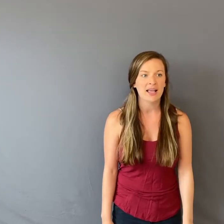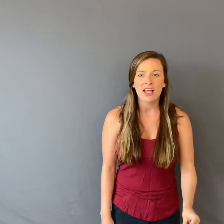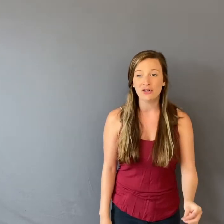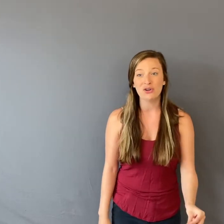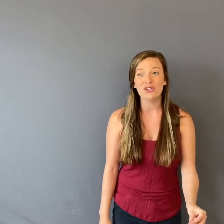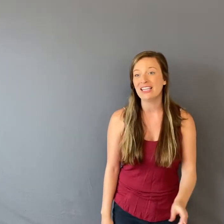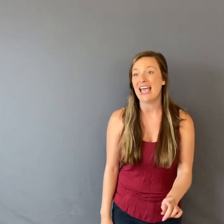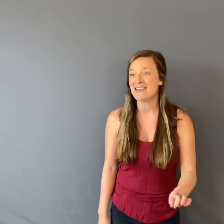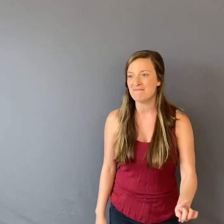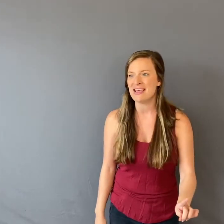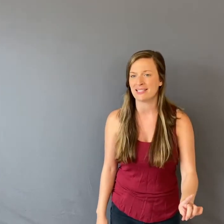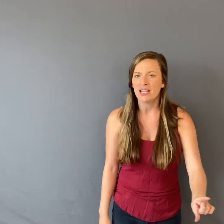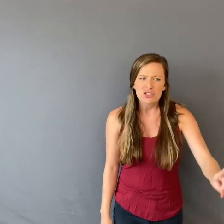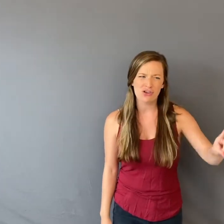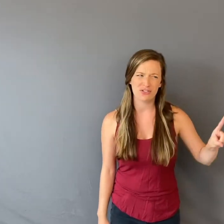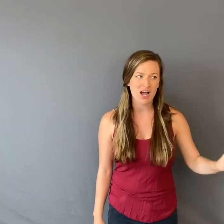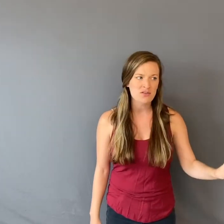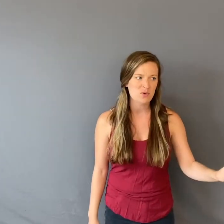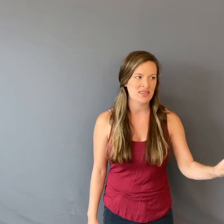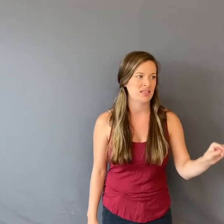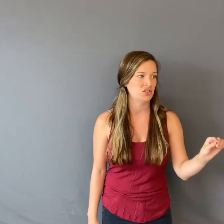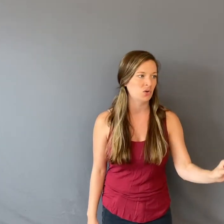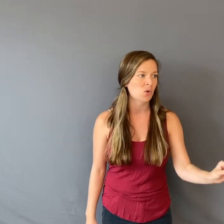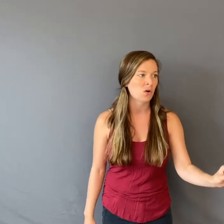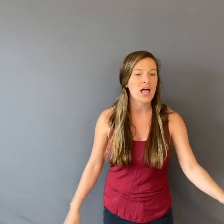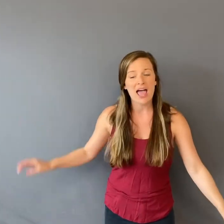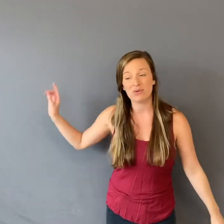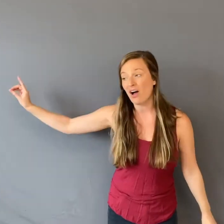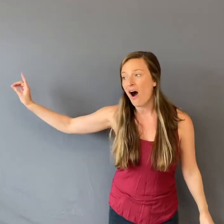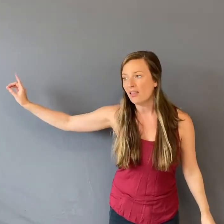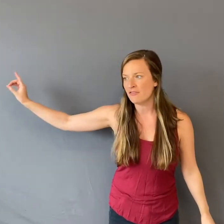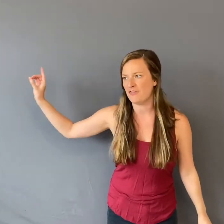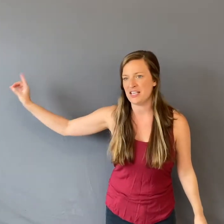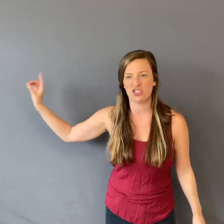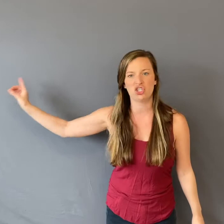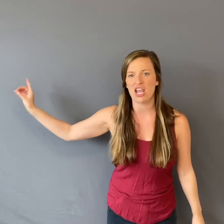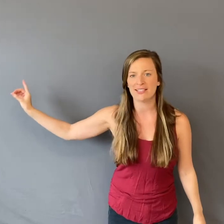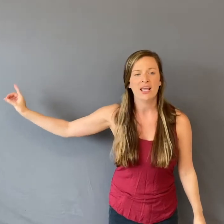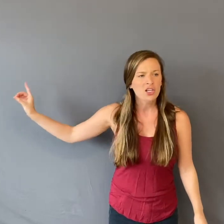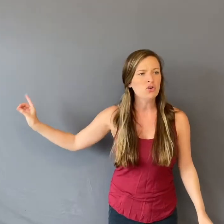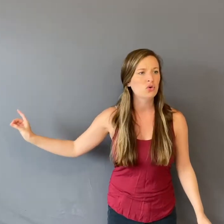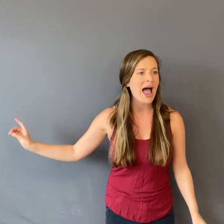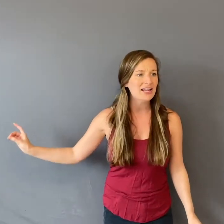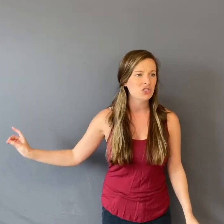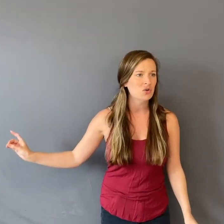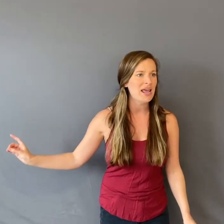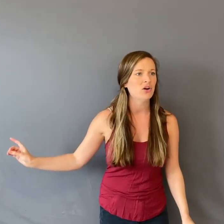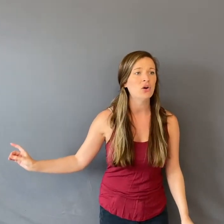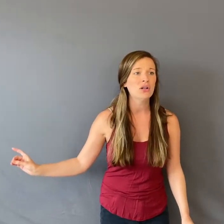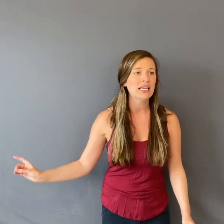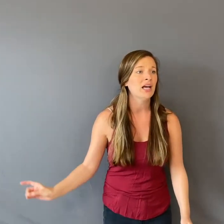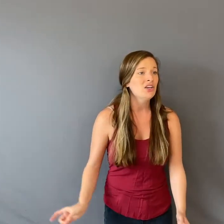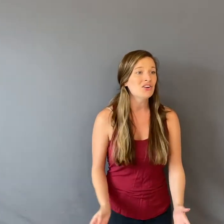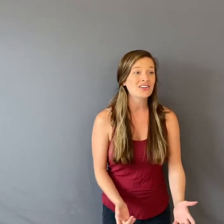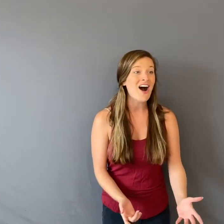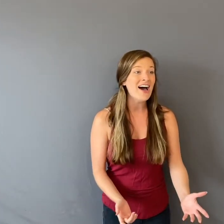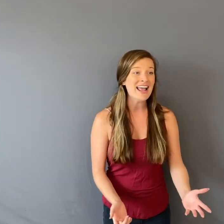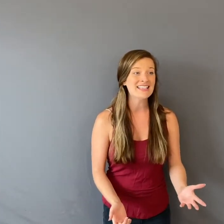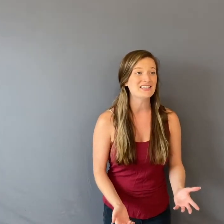and you're early at MIT So you're done with this school and with all of this shit You graduate early, you're gone as